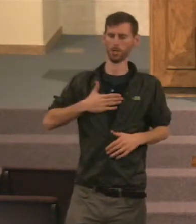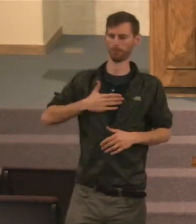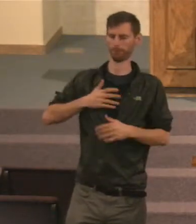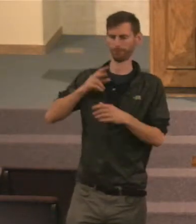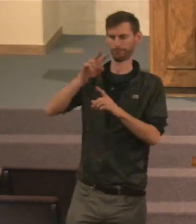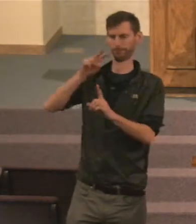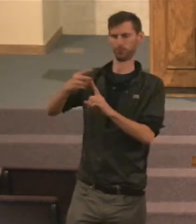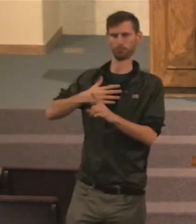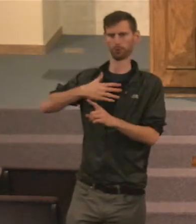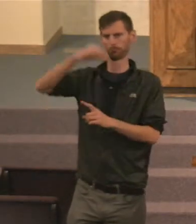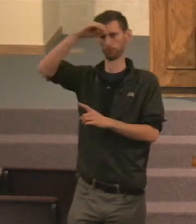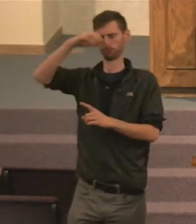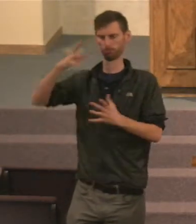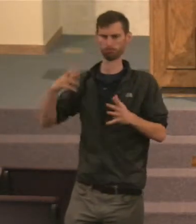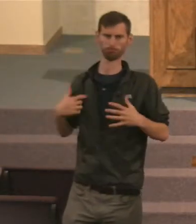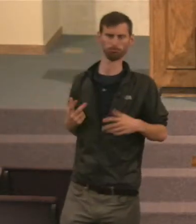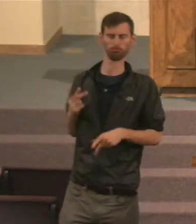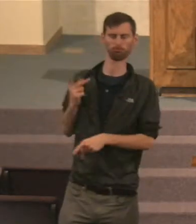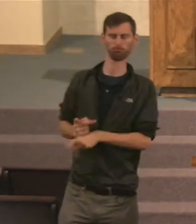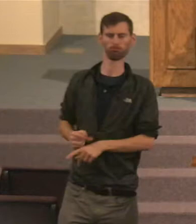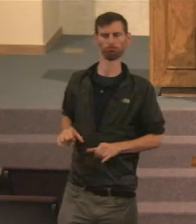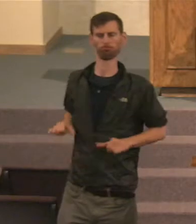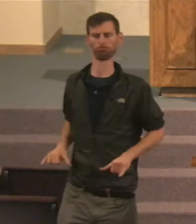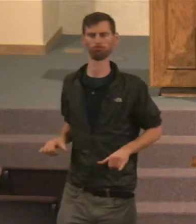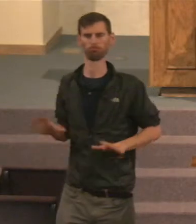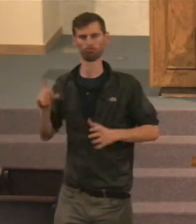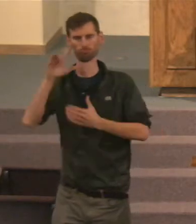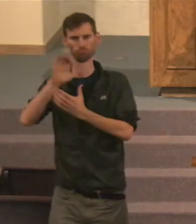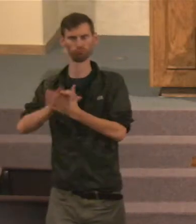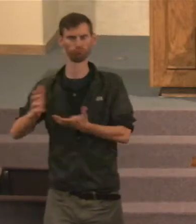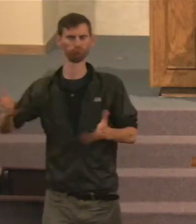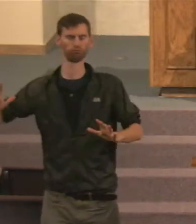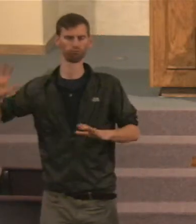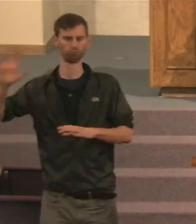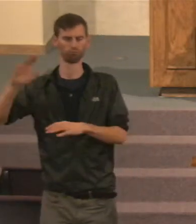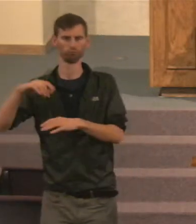other people believe about that, That might be just as true, Is what we believe,